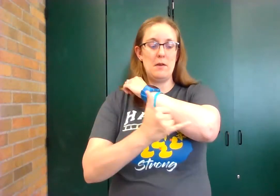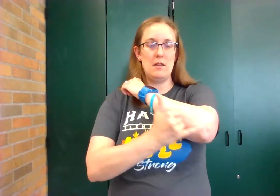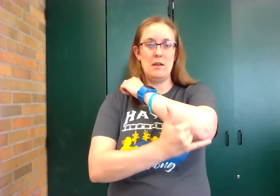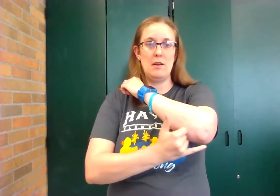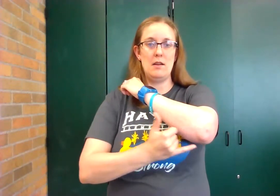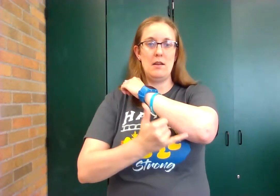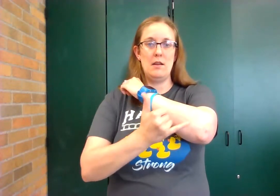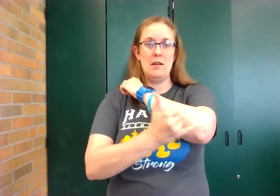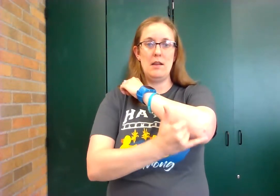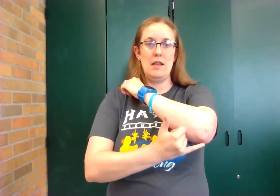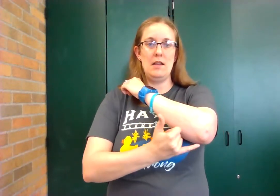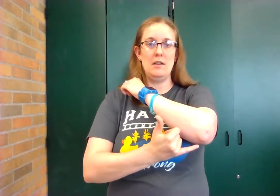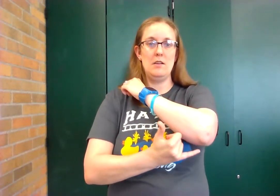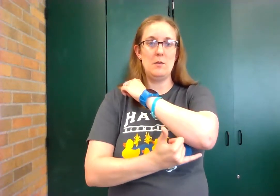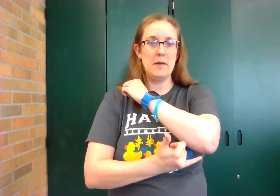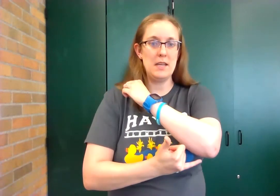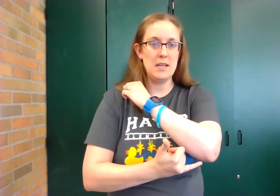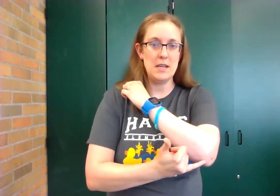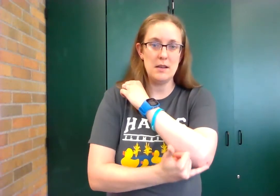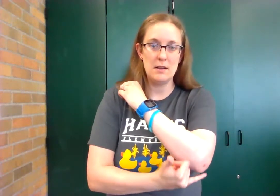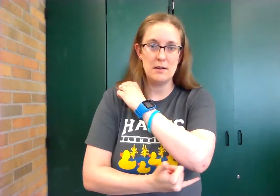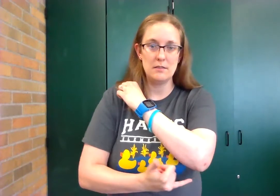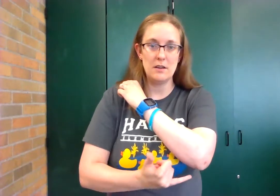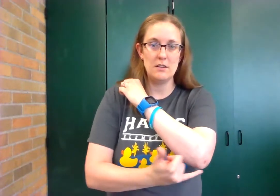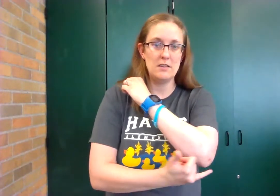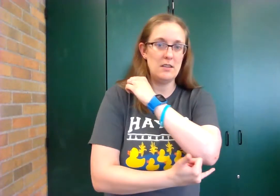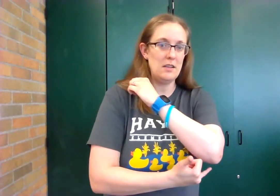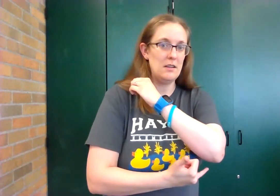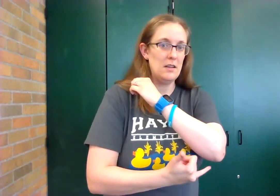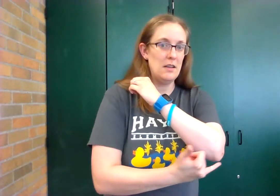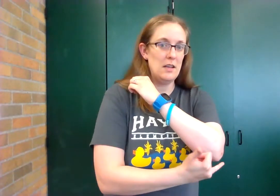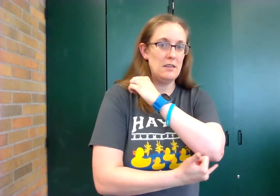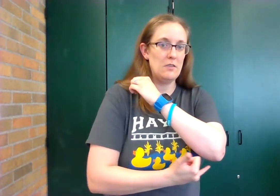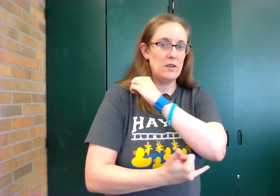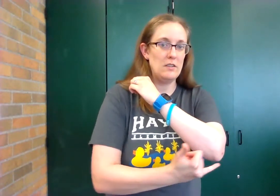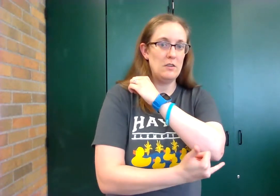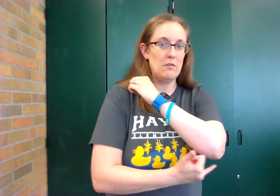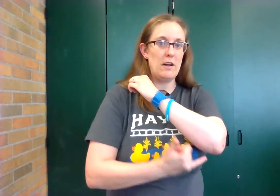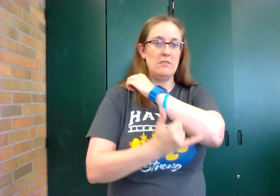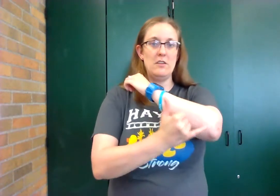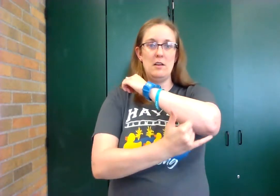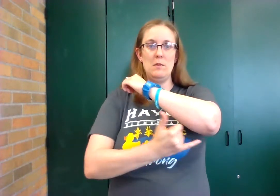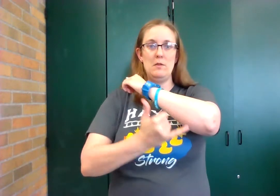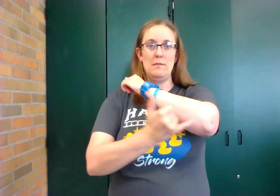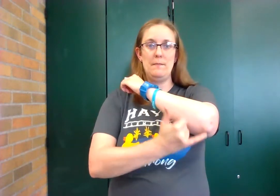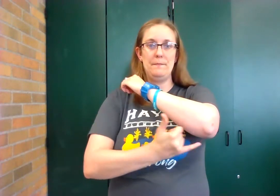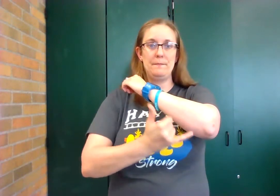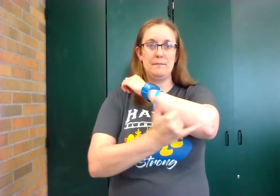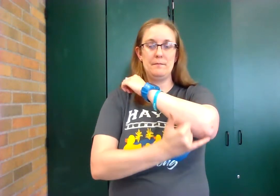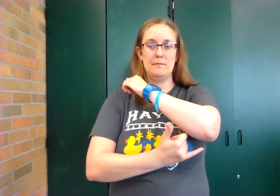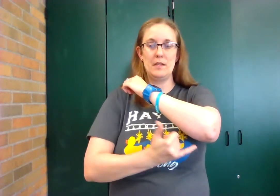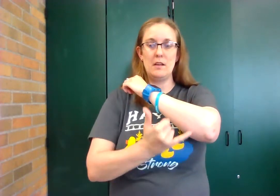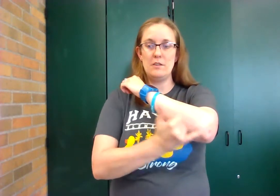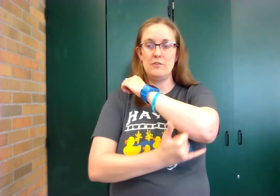and your pinky it's hard to see is going to go around your elbow country